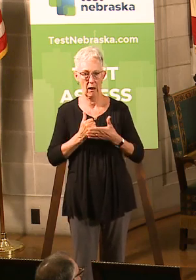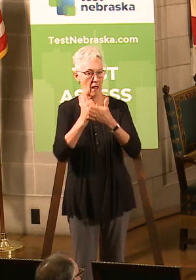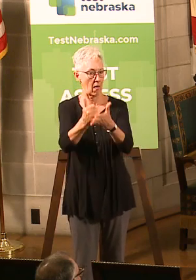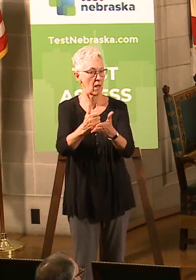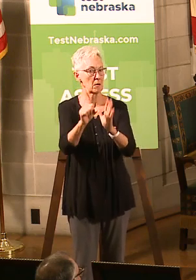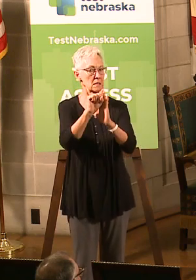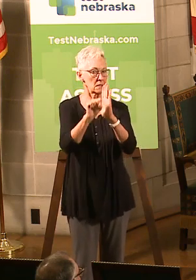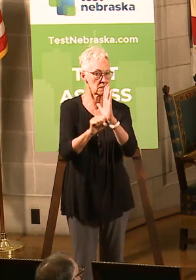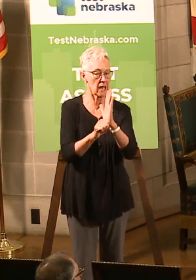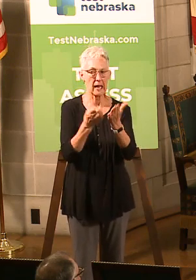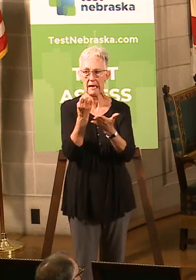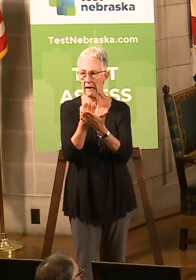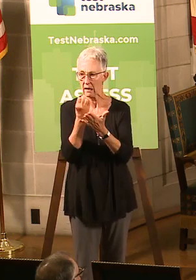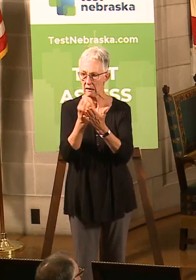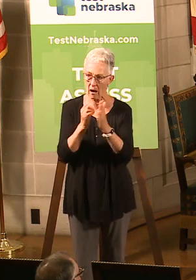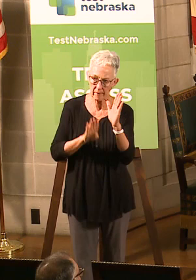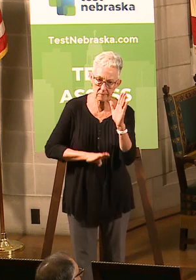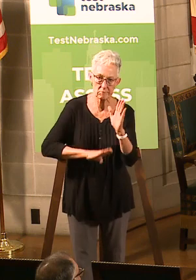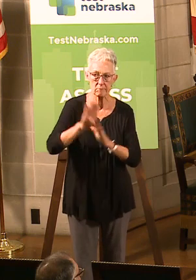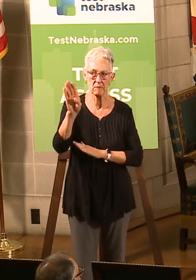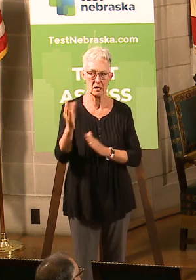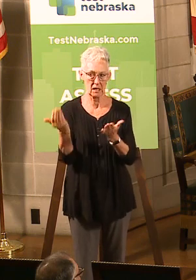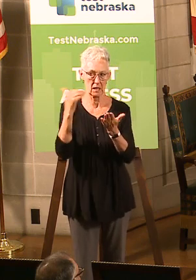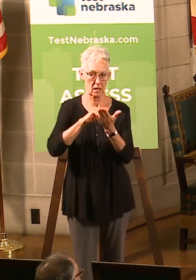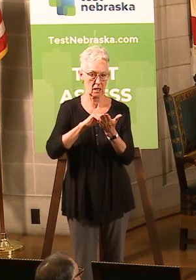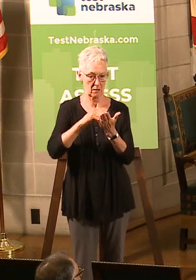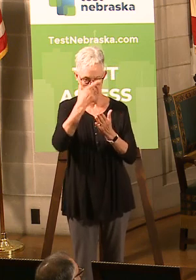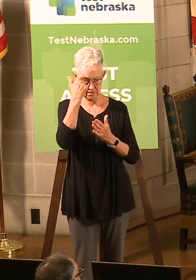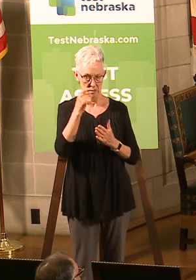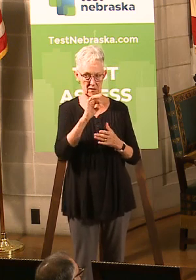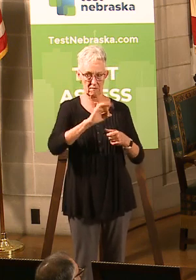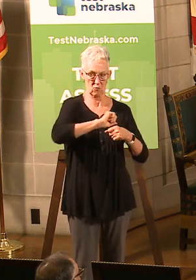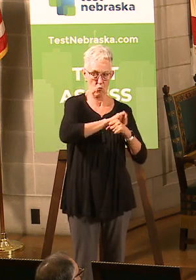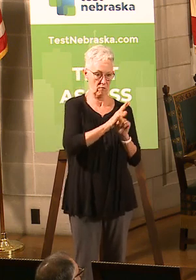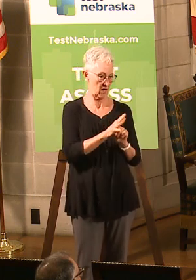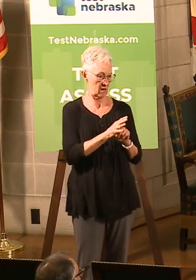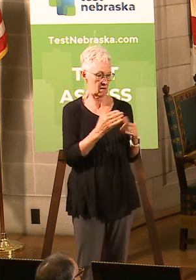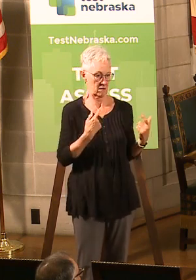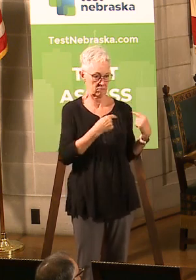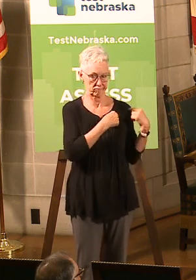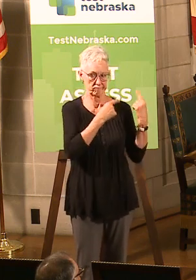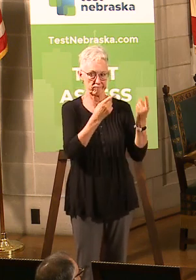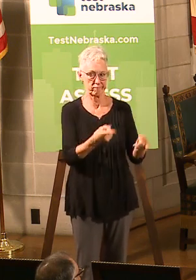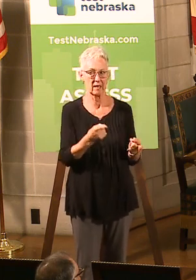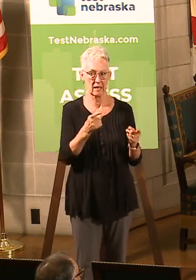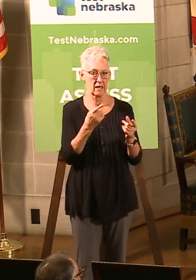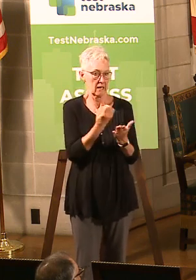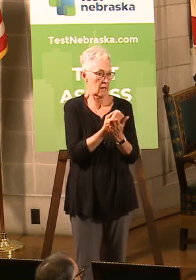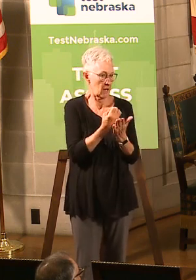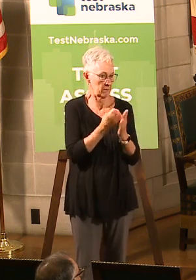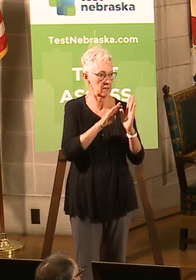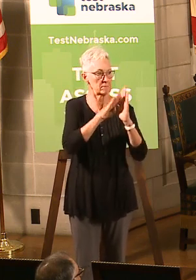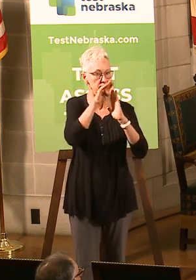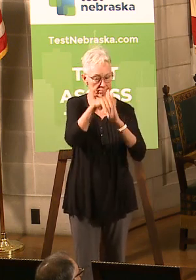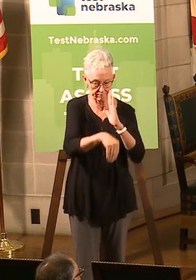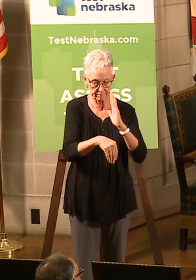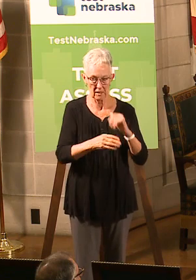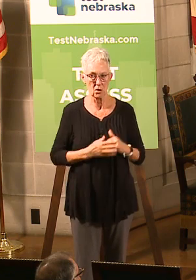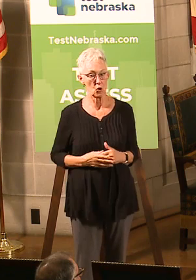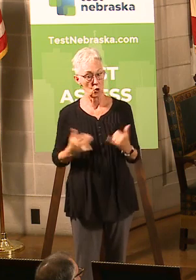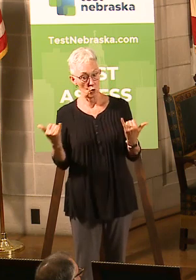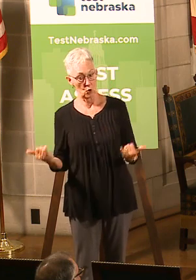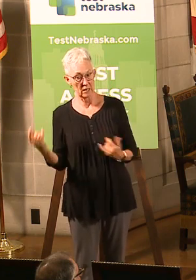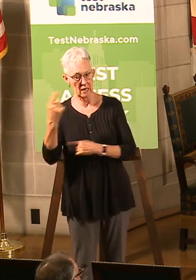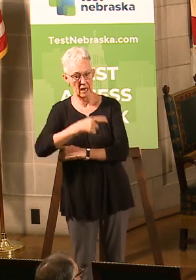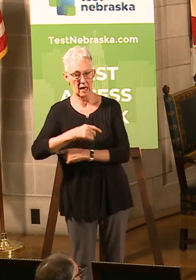program to help us recover from an economic standpoint. And today we're going to be talking about the funding that we'll be going out that totals roughly